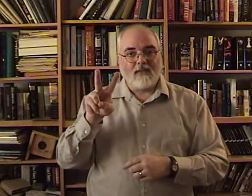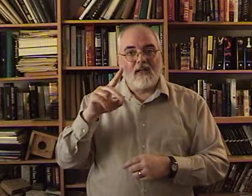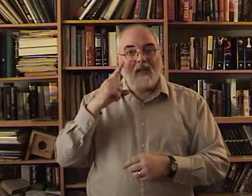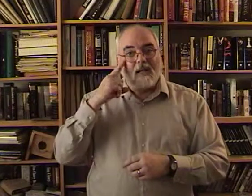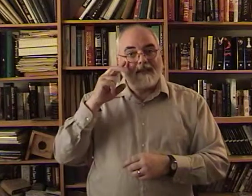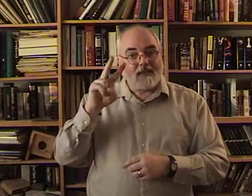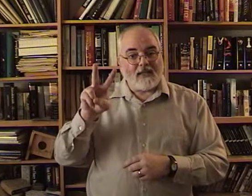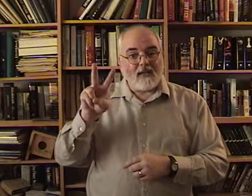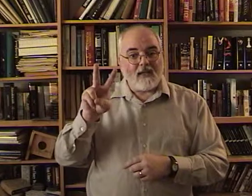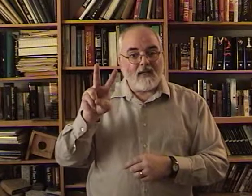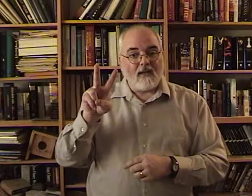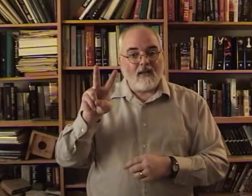See.